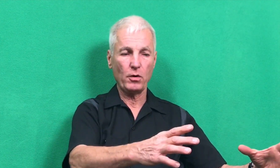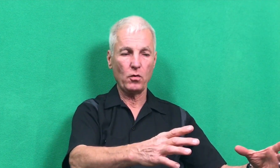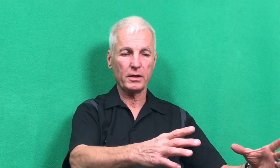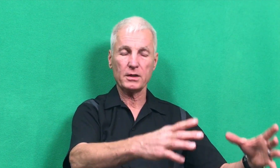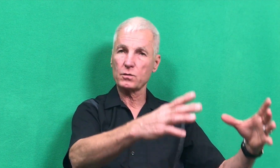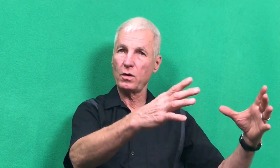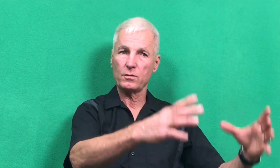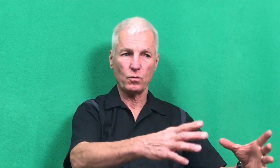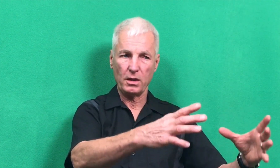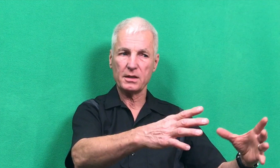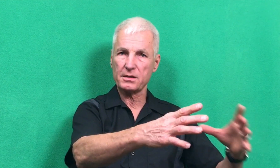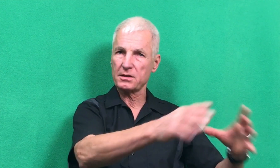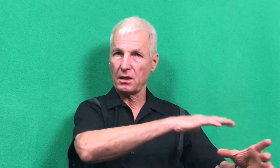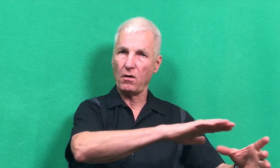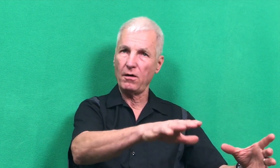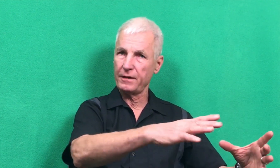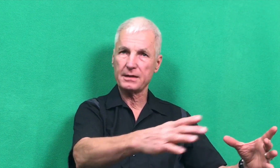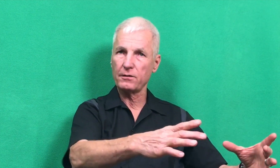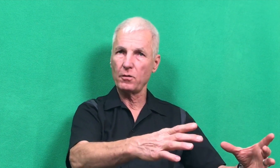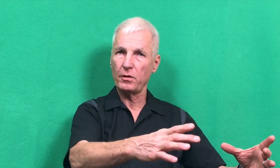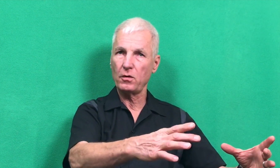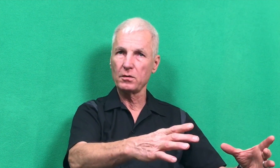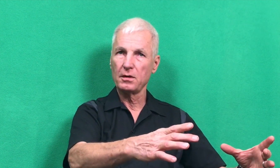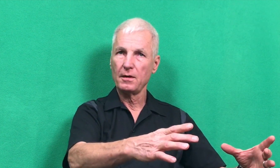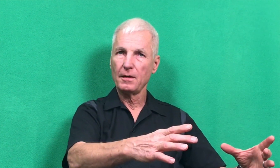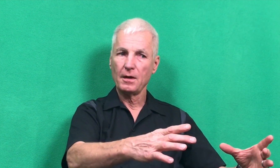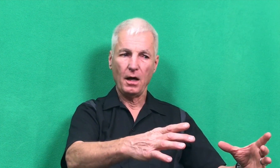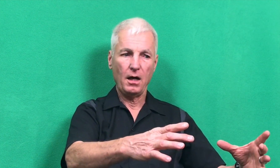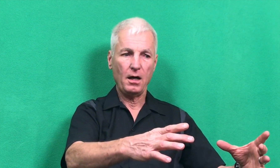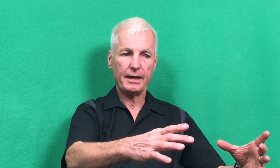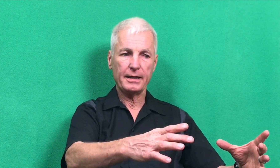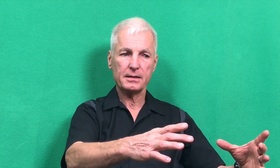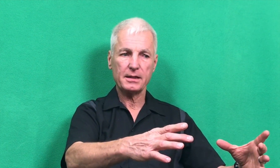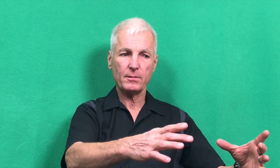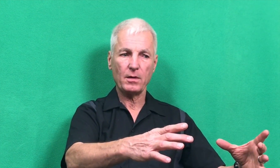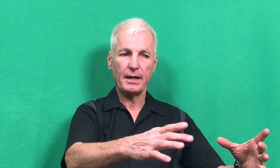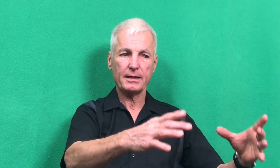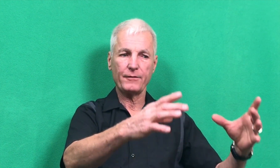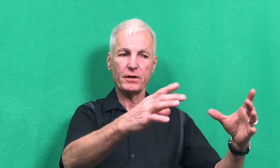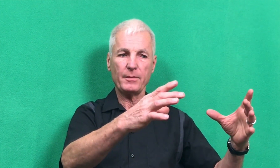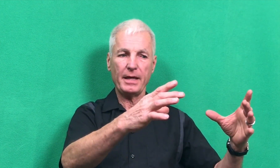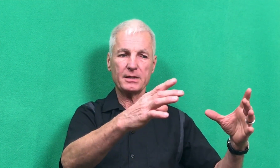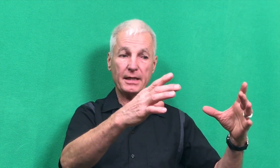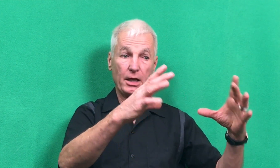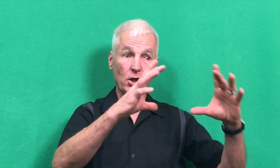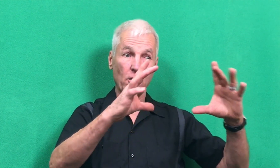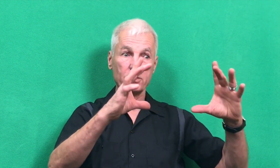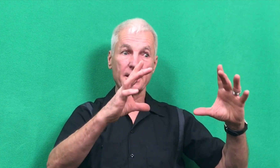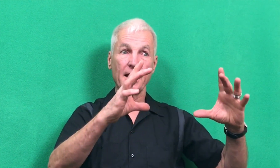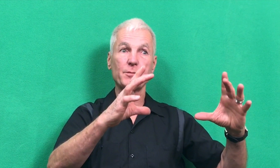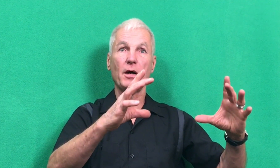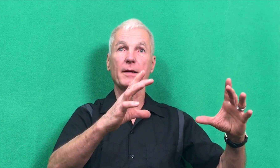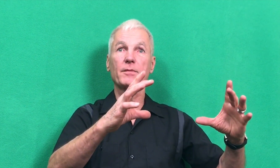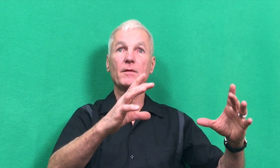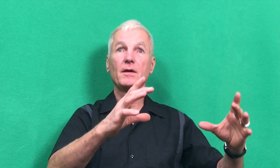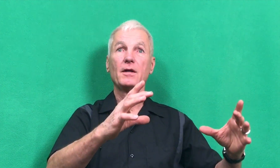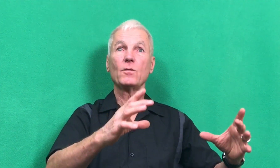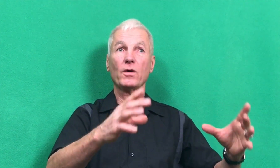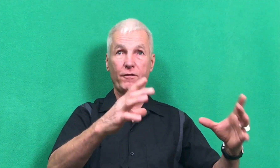pole is what was cut off a telephone pole. And it seemed like, if you can imagine a large gas pipe with